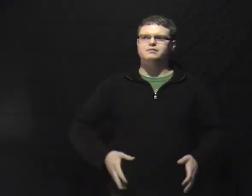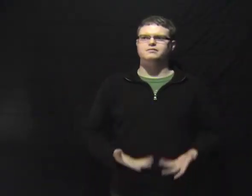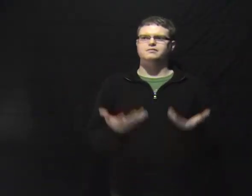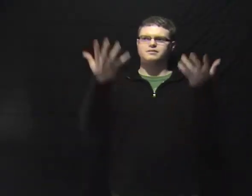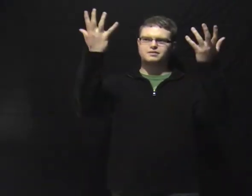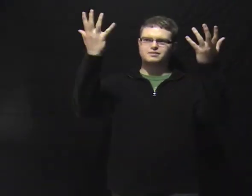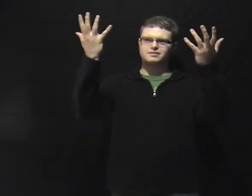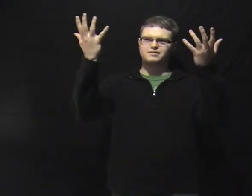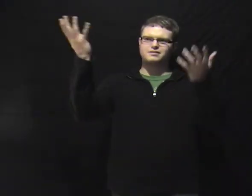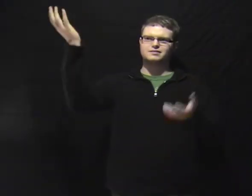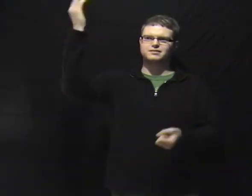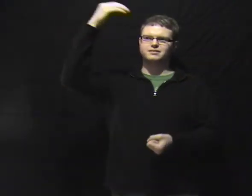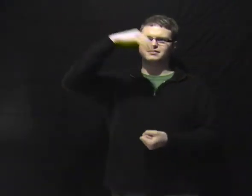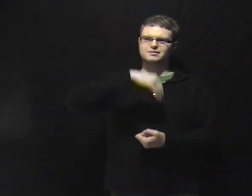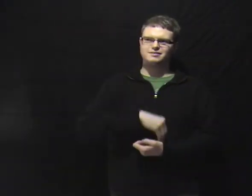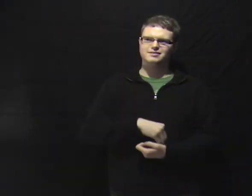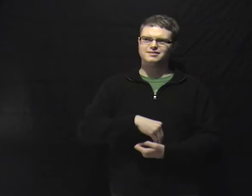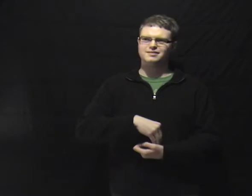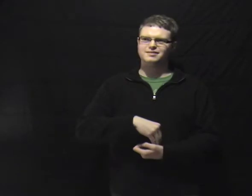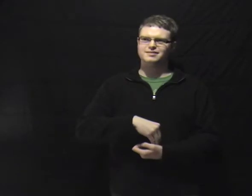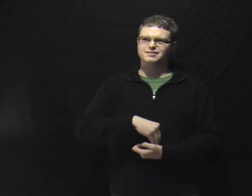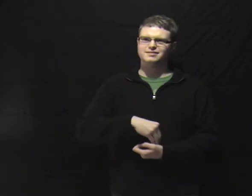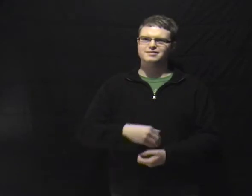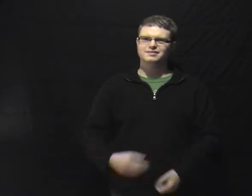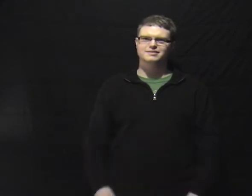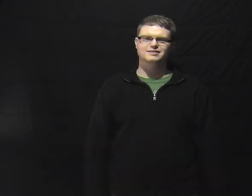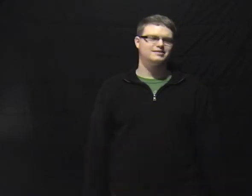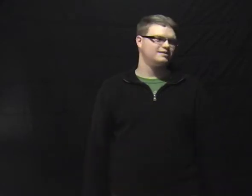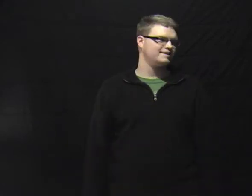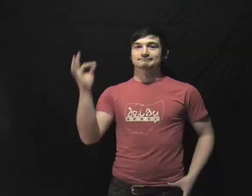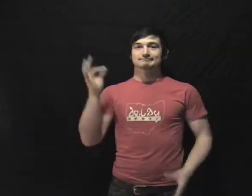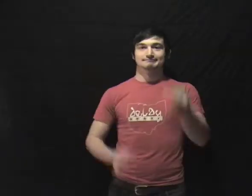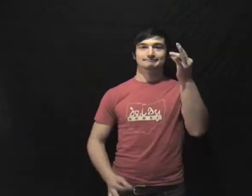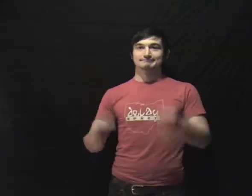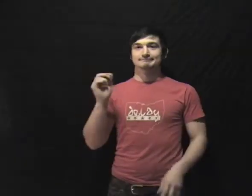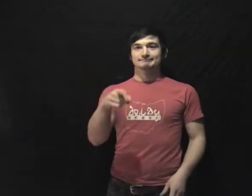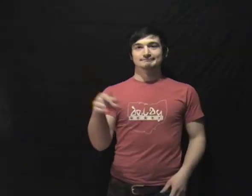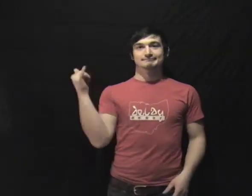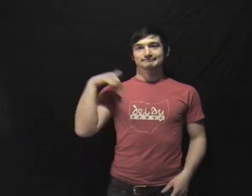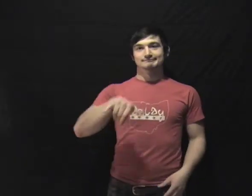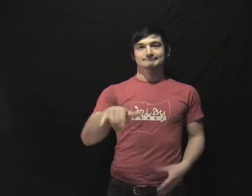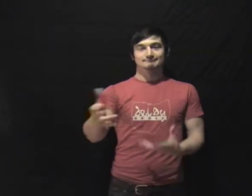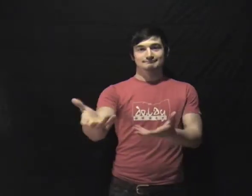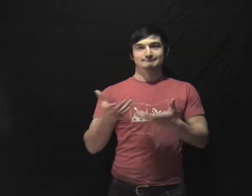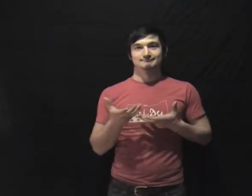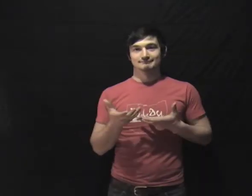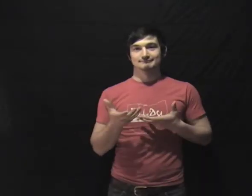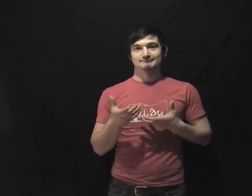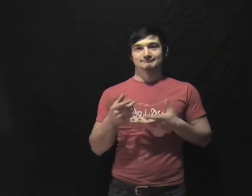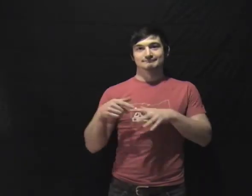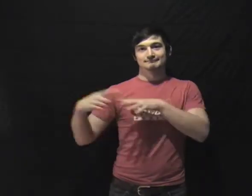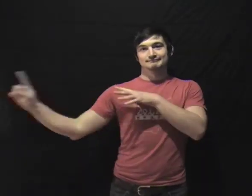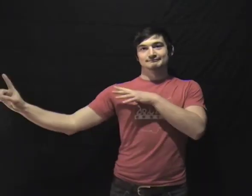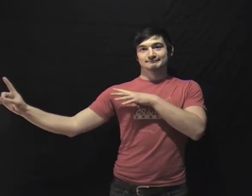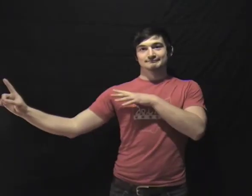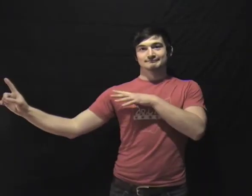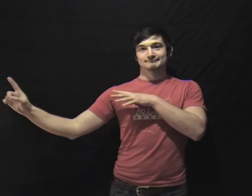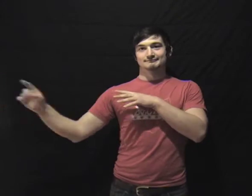Tucked down endlessly But if you're gonna go Take the ones